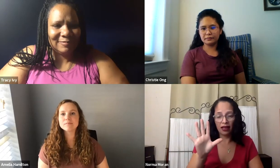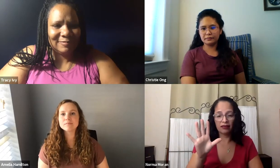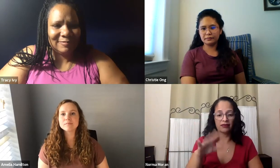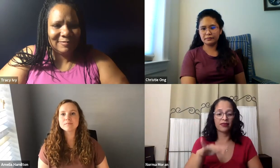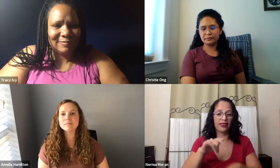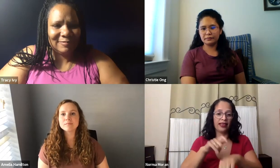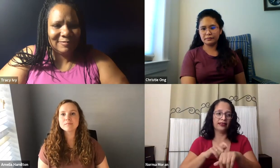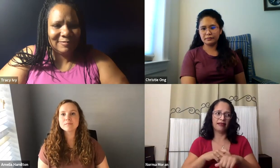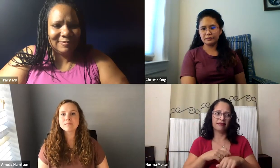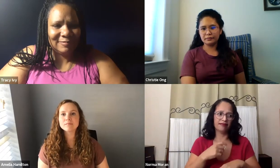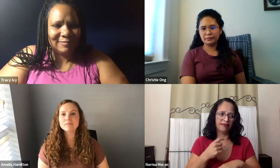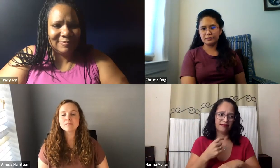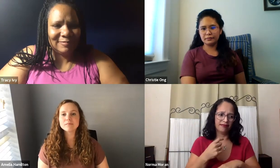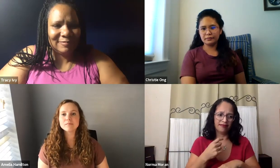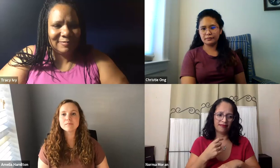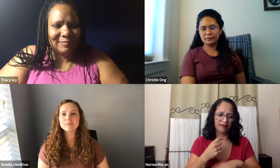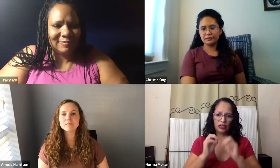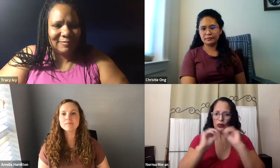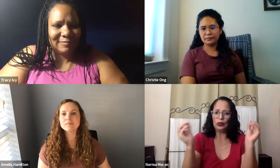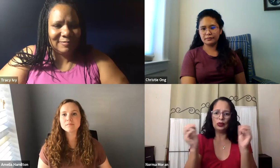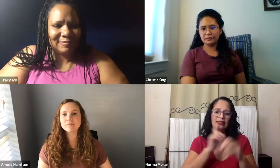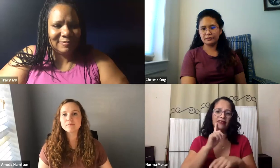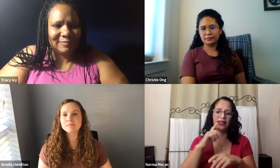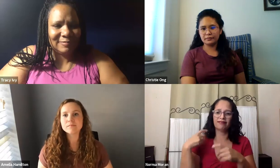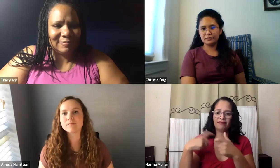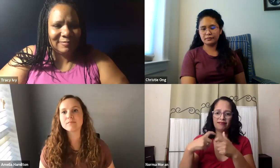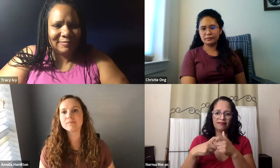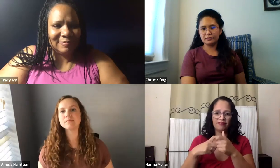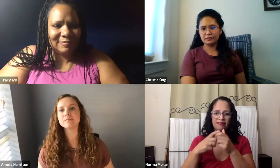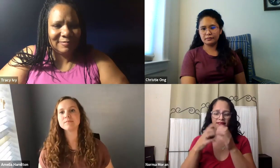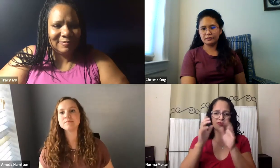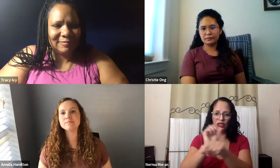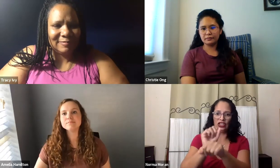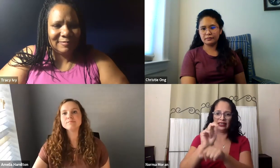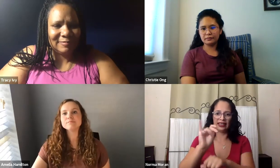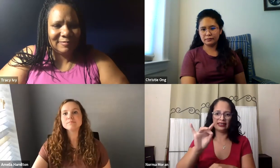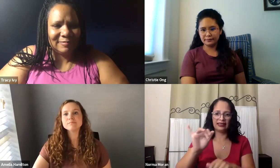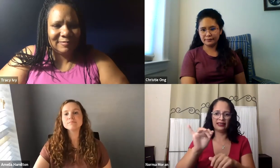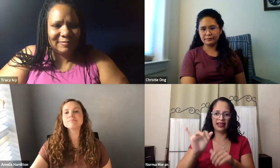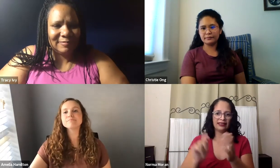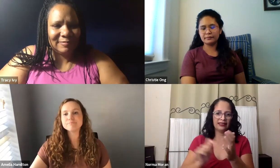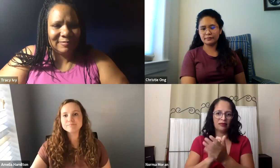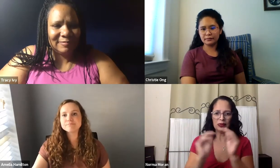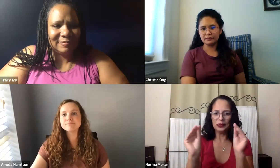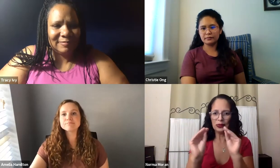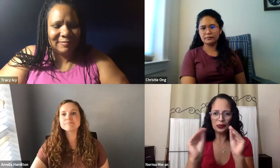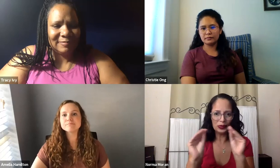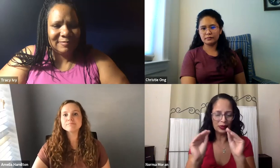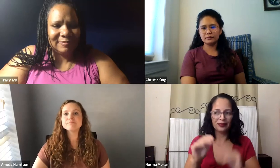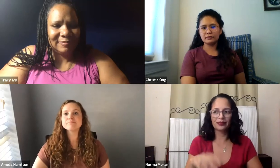So I came in at 95, in 95. And at that time, there was no deaf Latin group